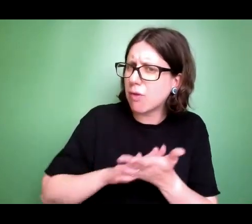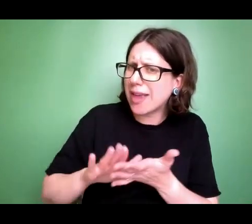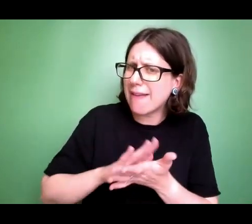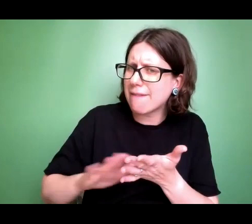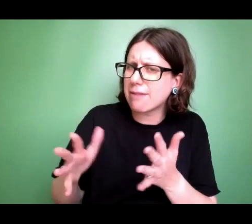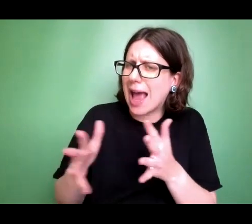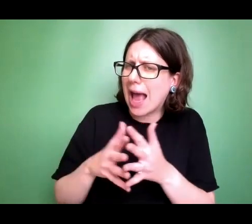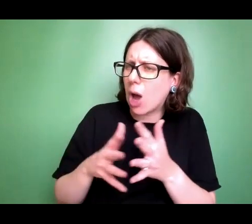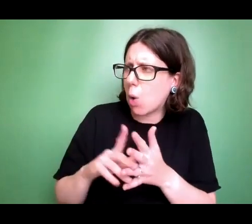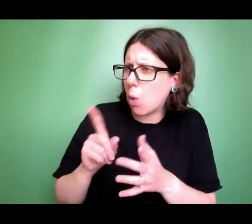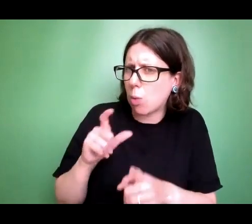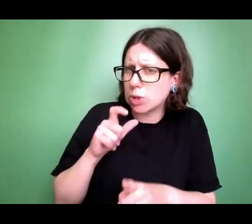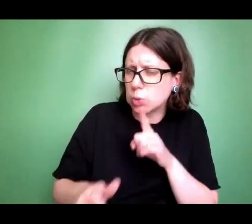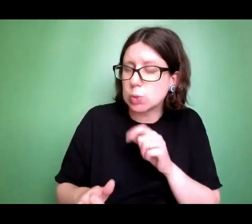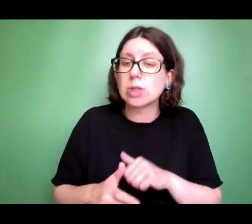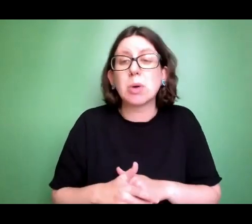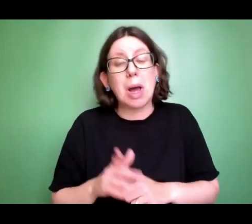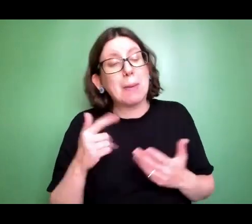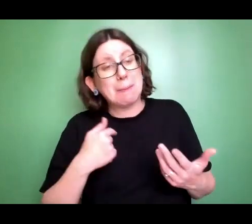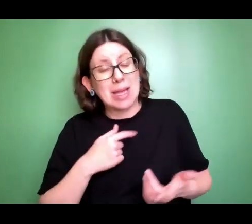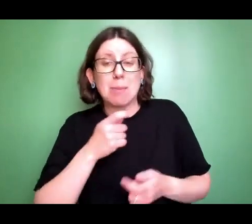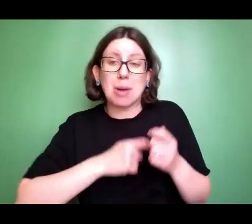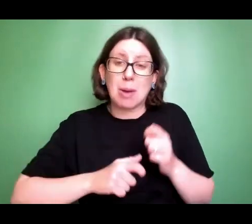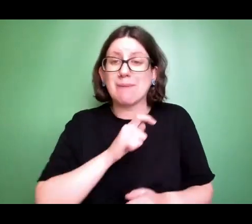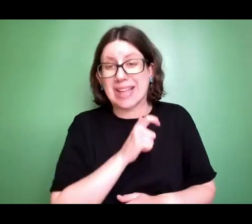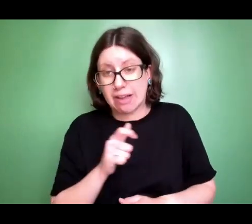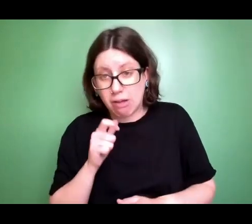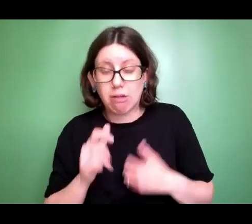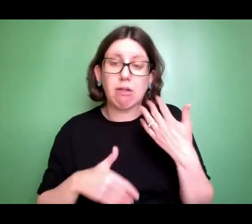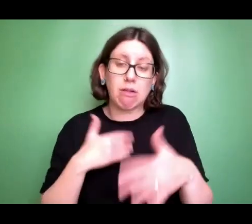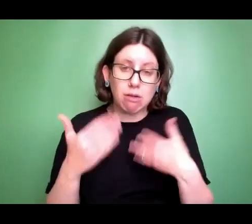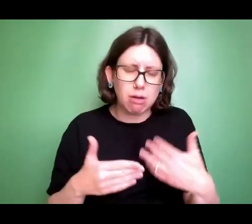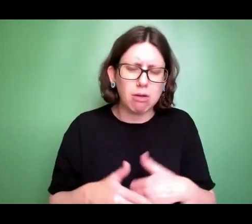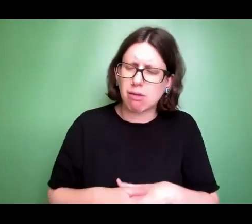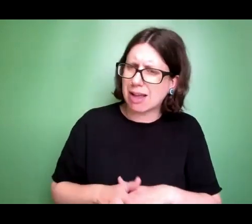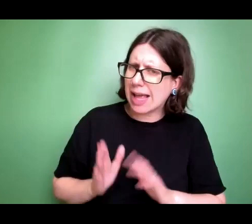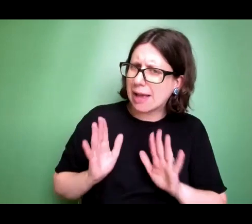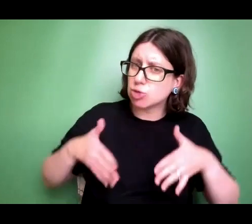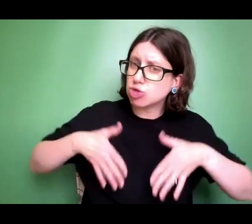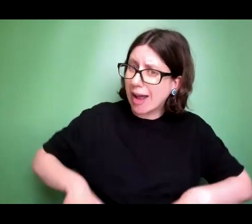well, you know, I also got ordained and everything. And then they said to me, so do you have to wear dresses?